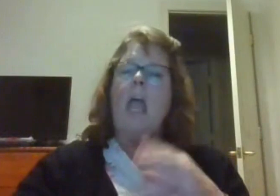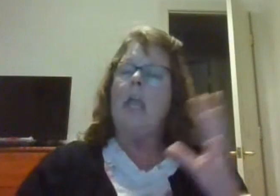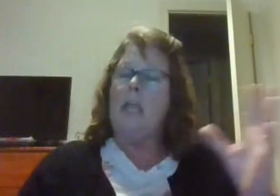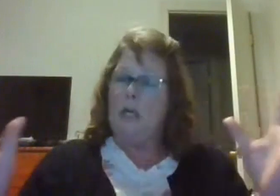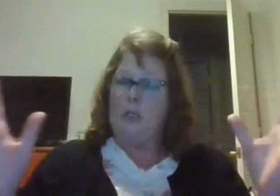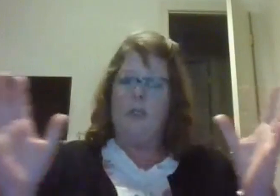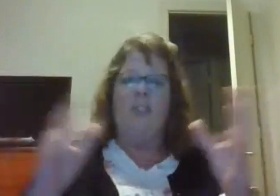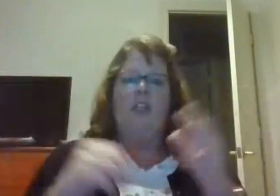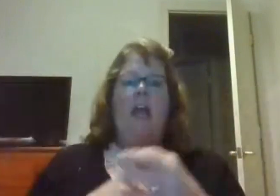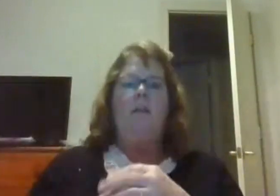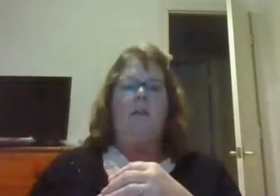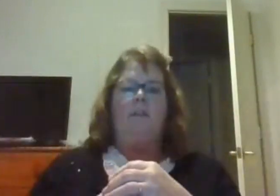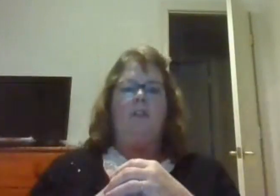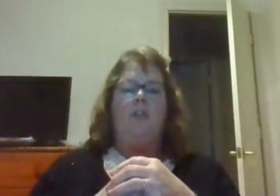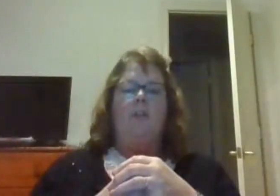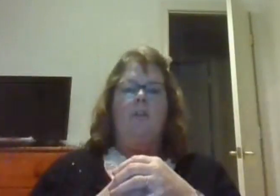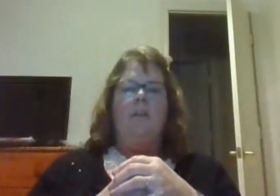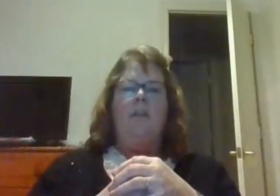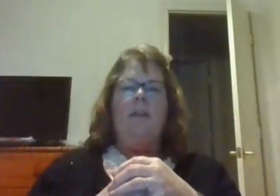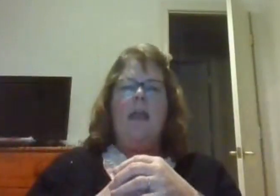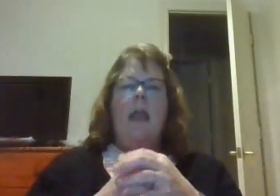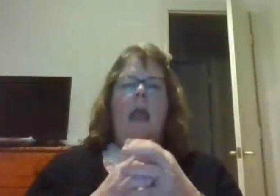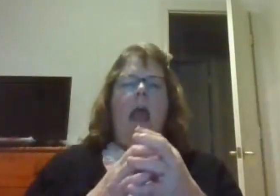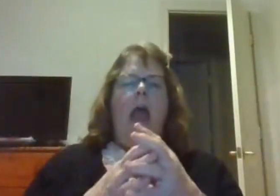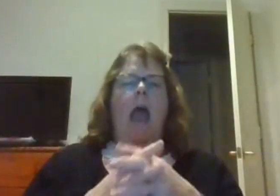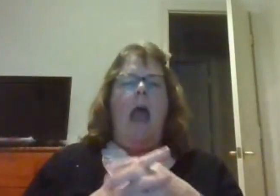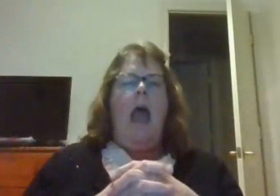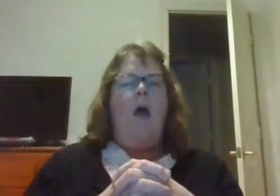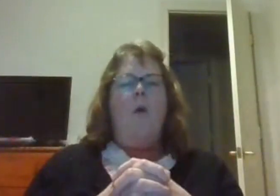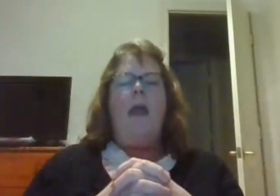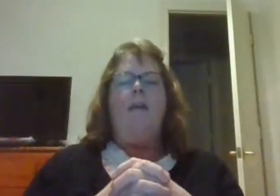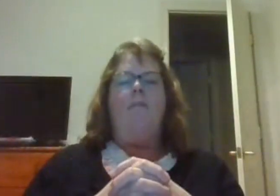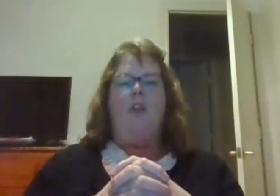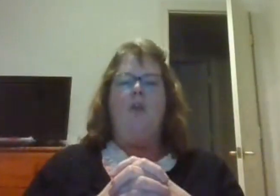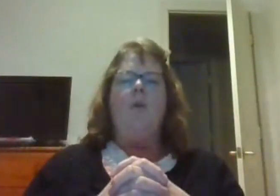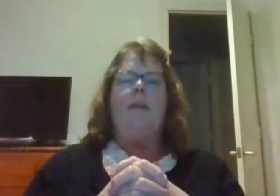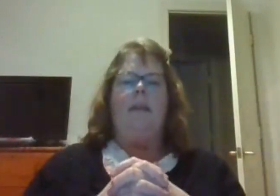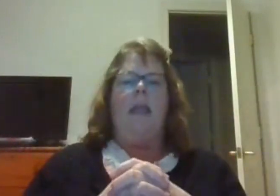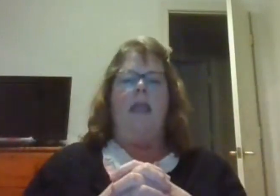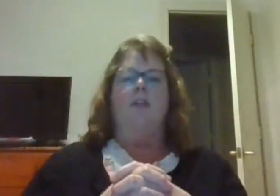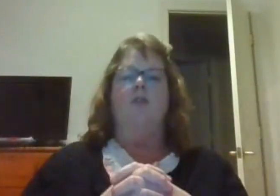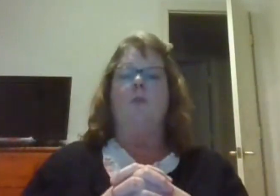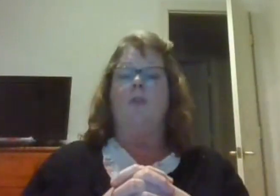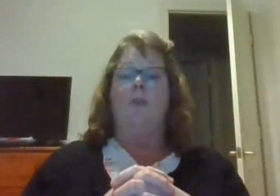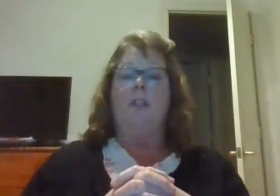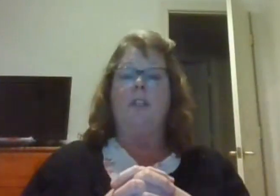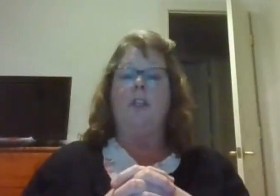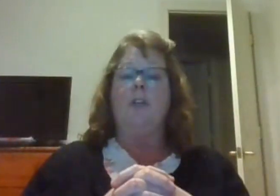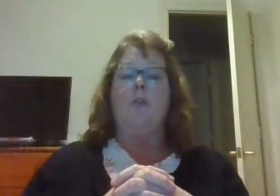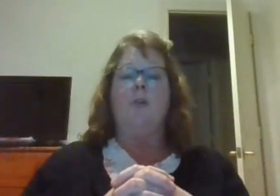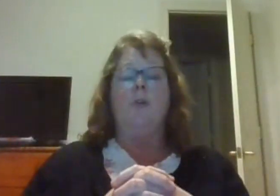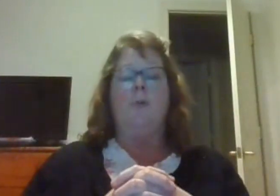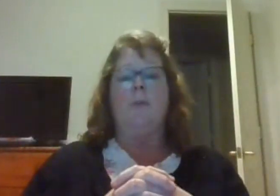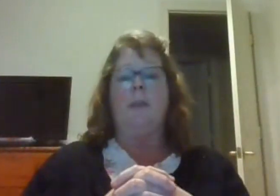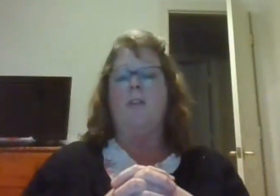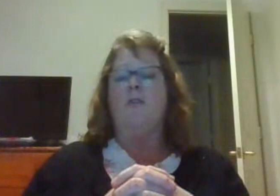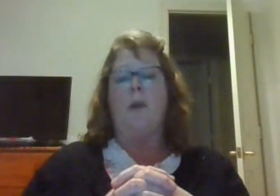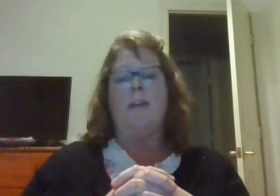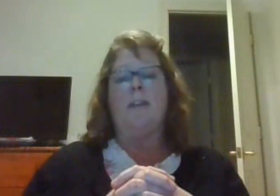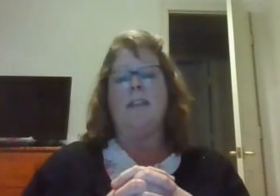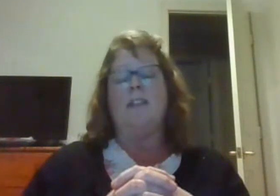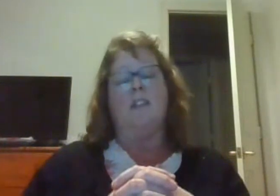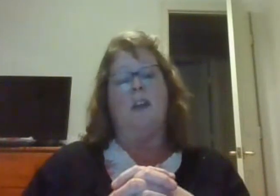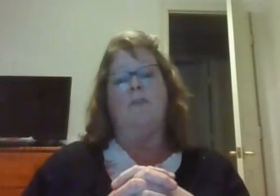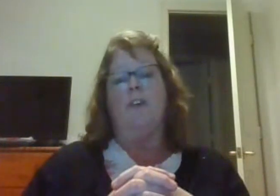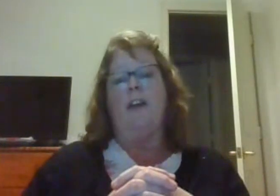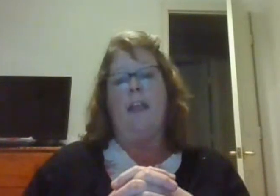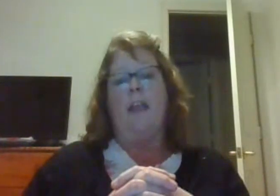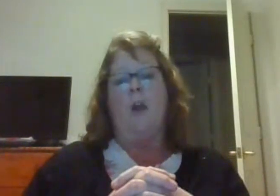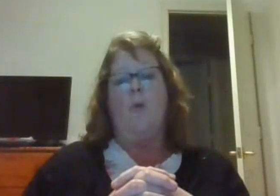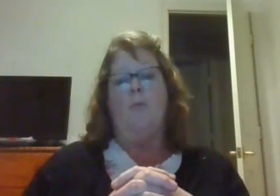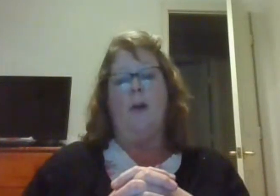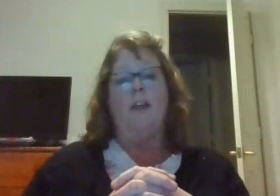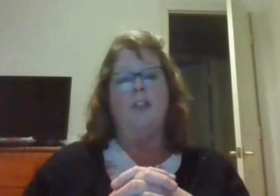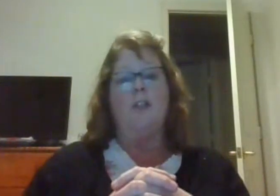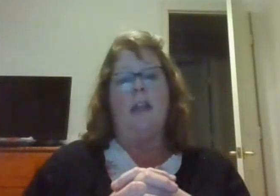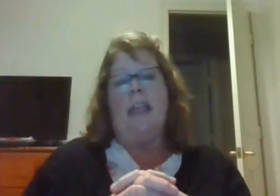Here's the challenge. How have you engaged with Christian groups addressing suffering and oppression